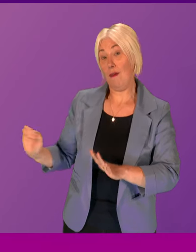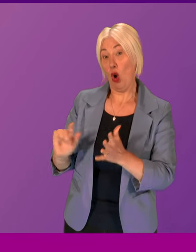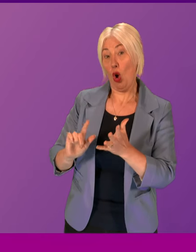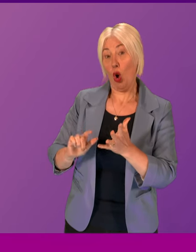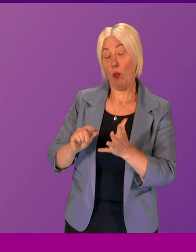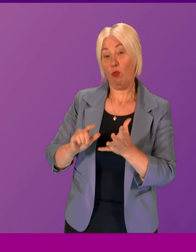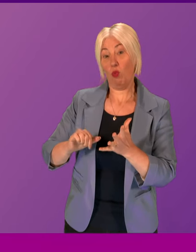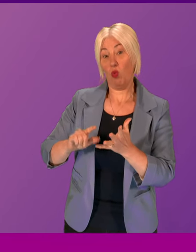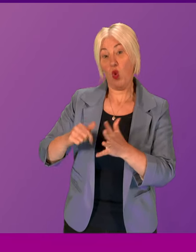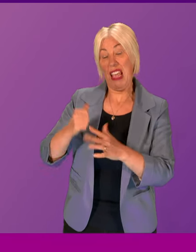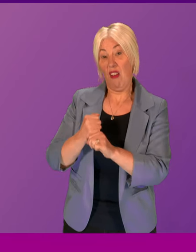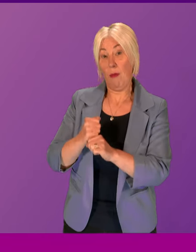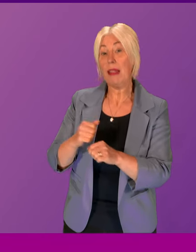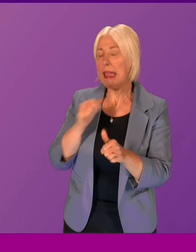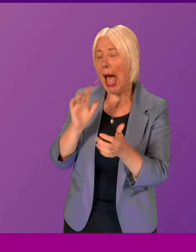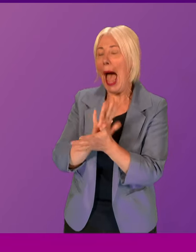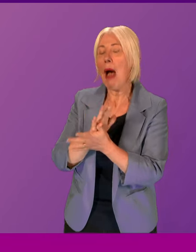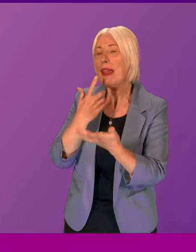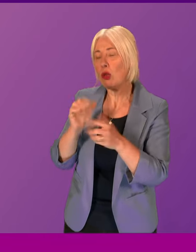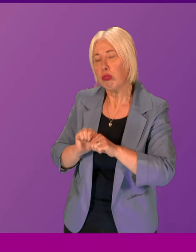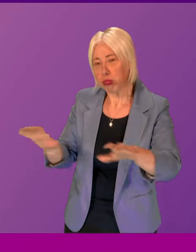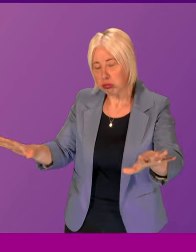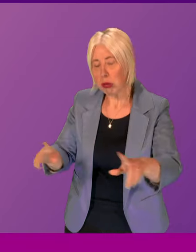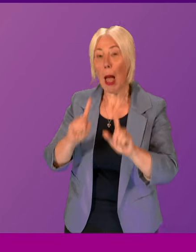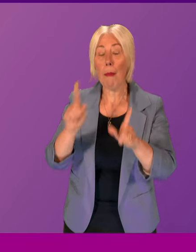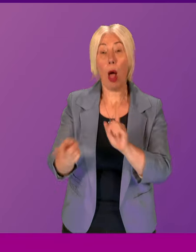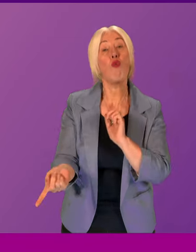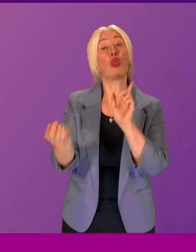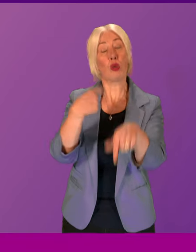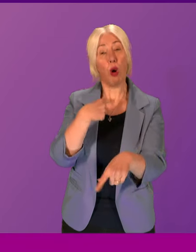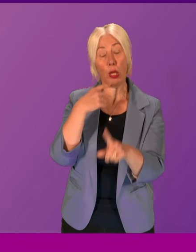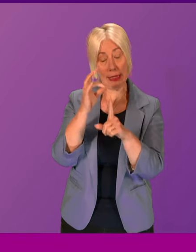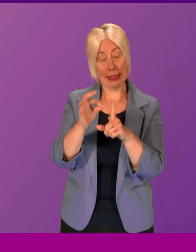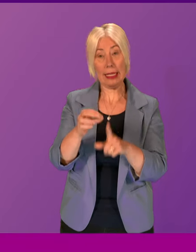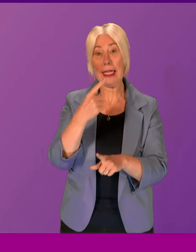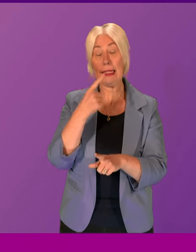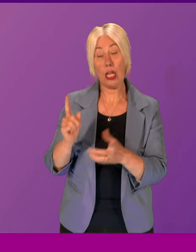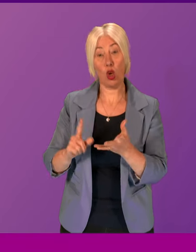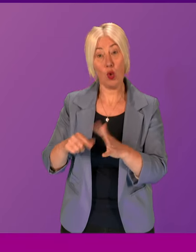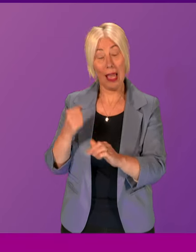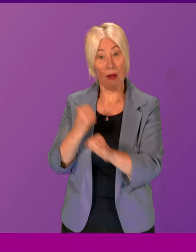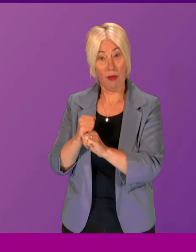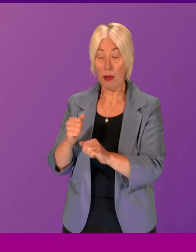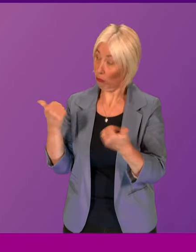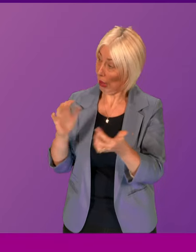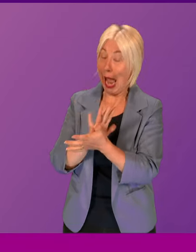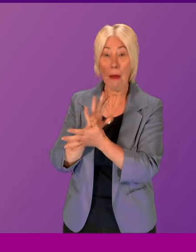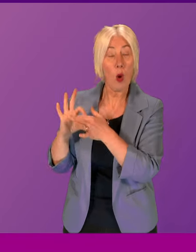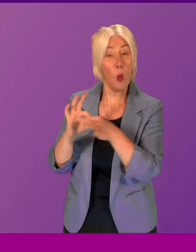that they're also happy for us to do so. But that detail in that response does say that the UK government are willing to work with the Scottish